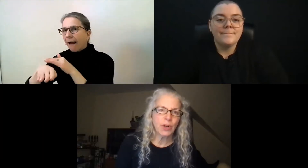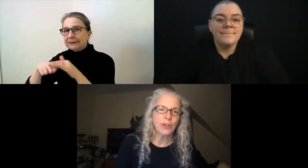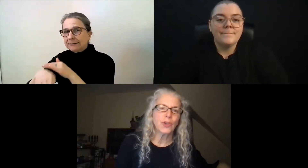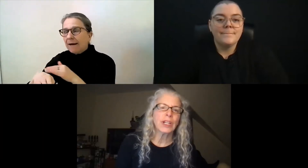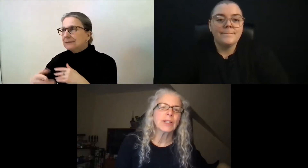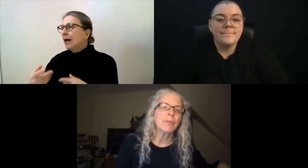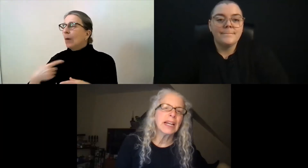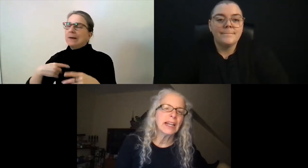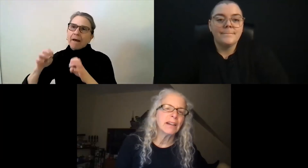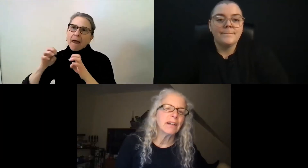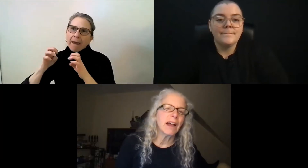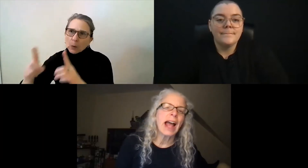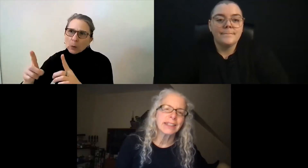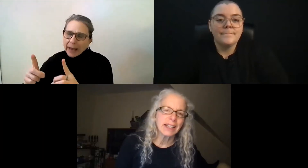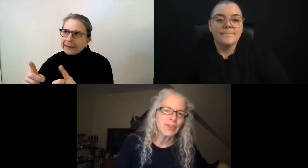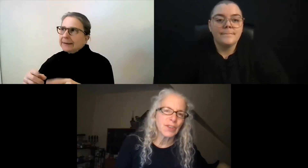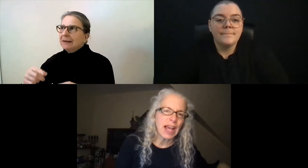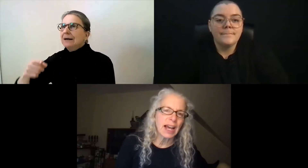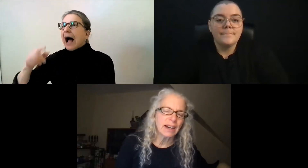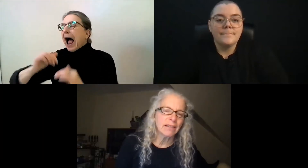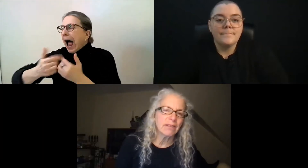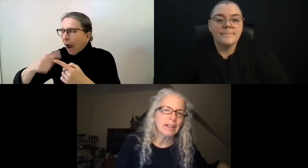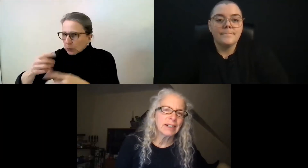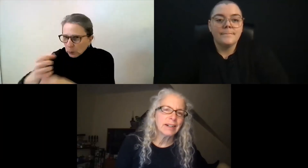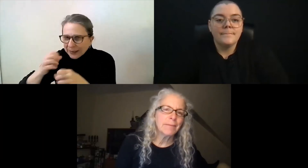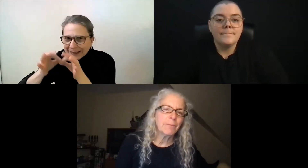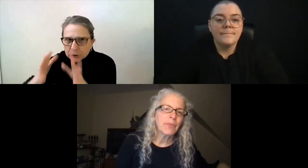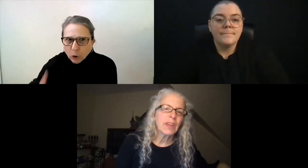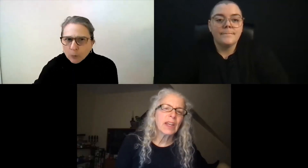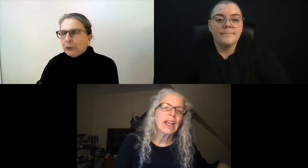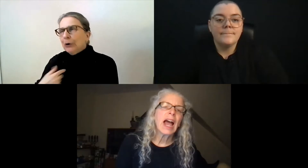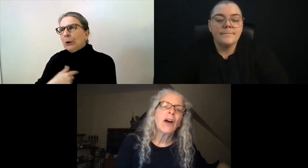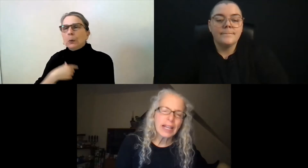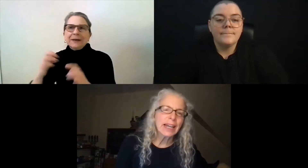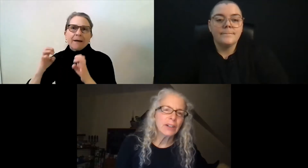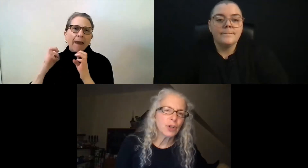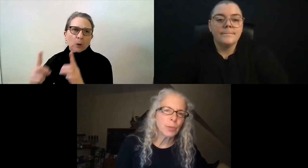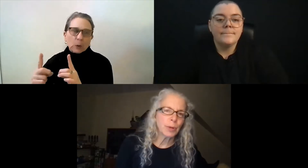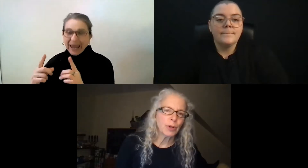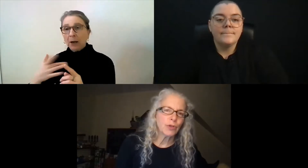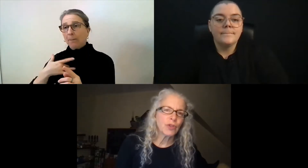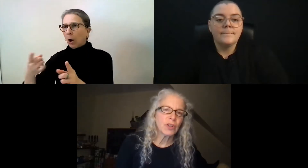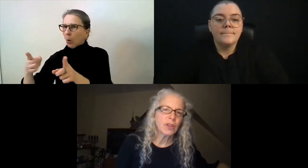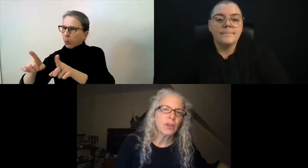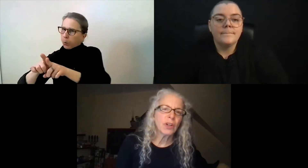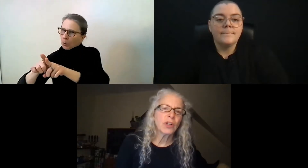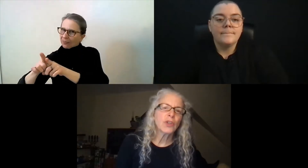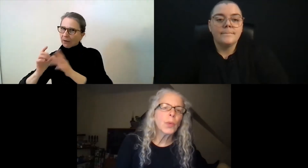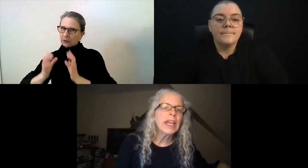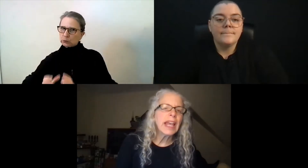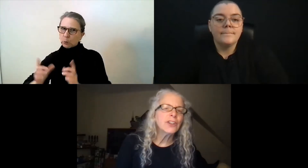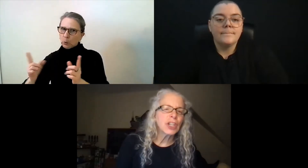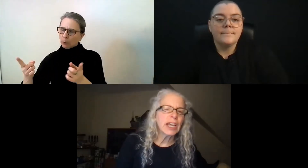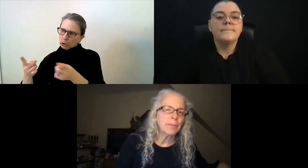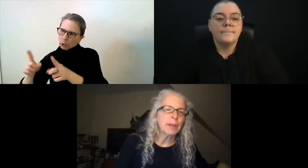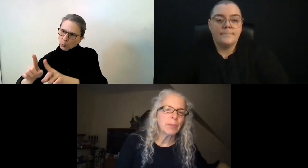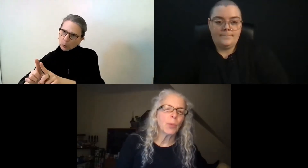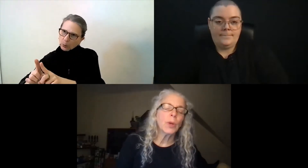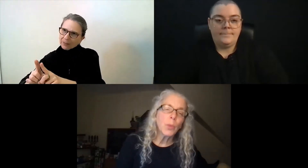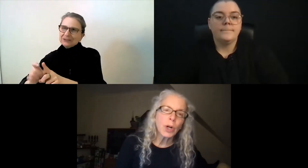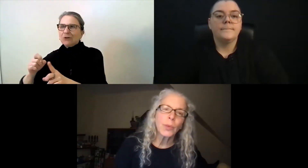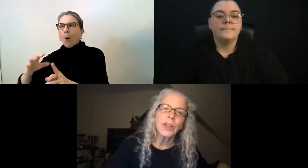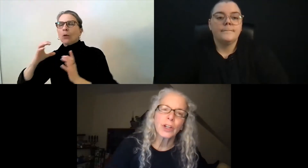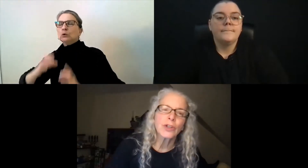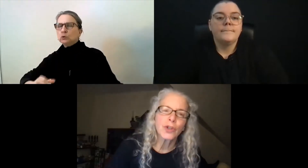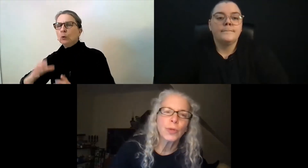opportunities. You could explain access for that. How to get interpreters. So we educate people.